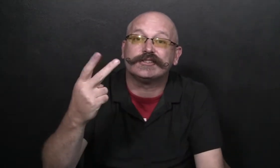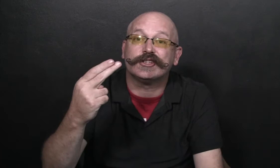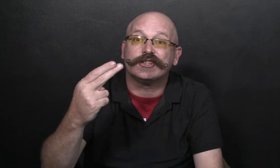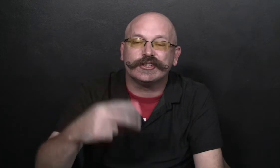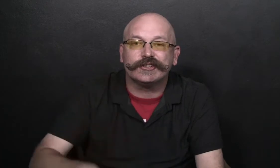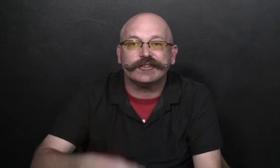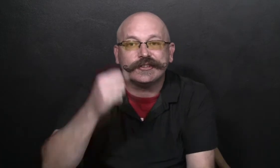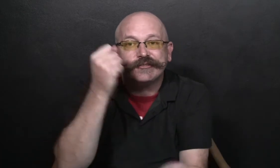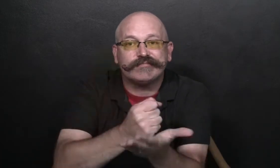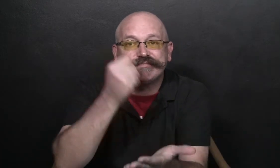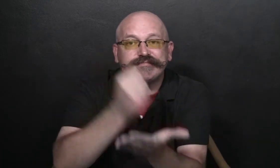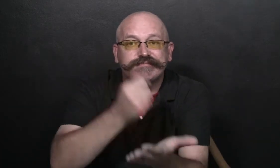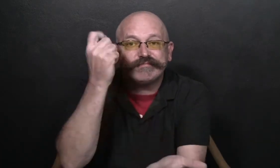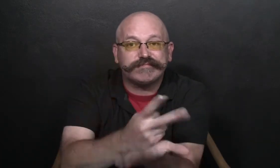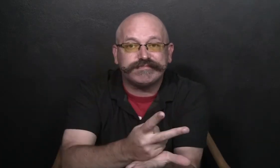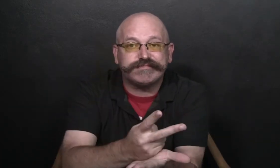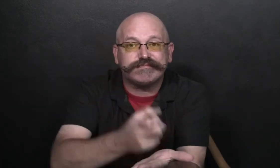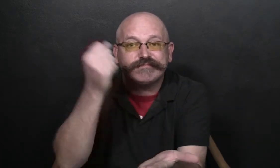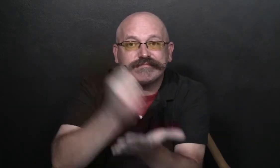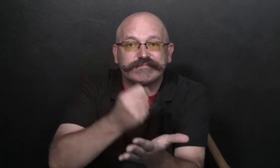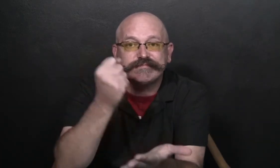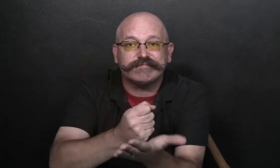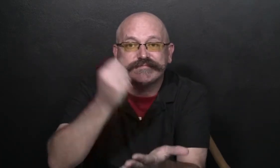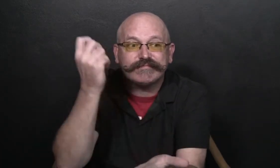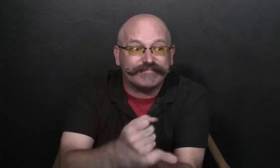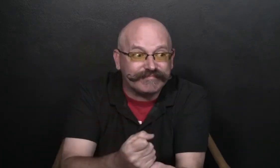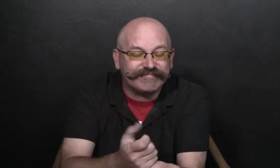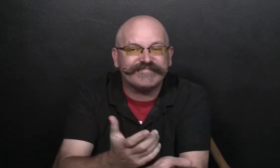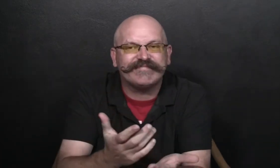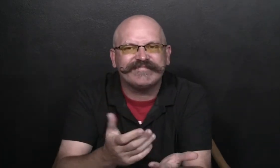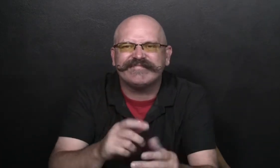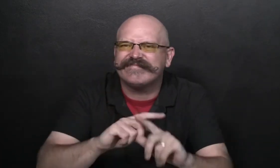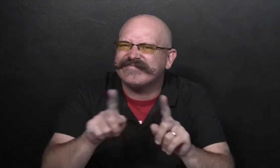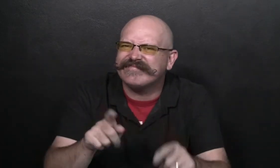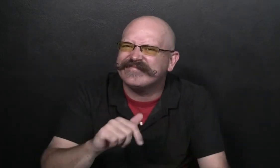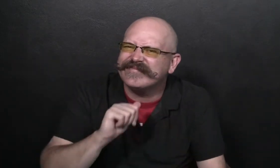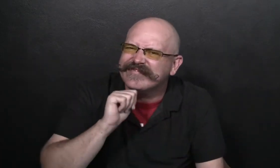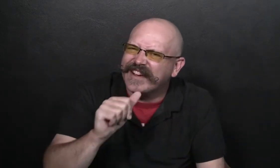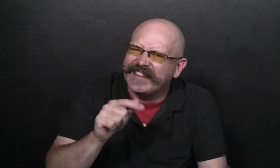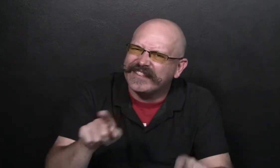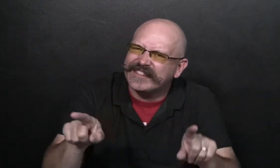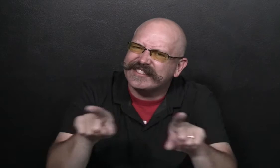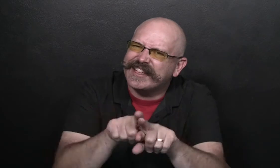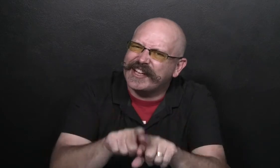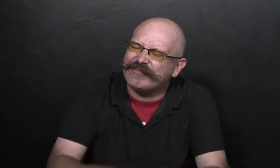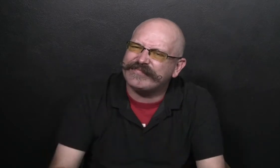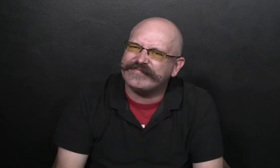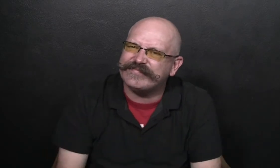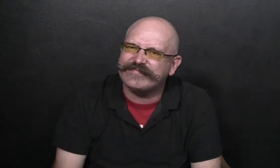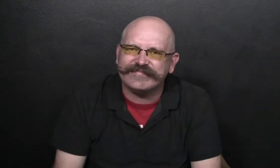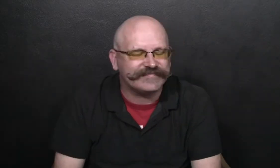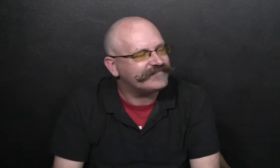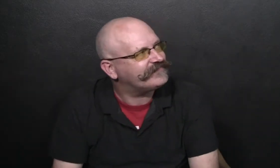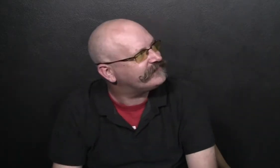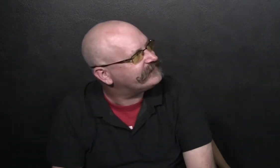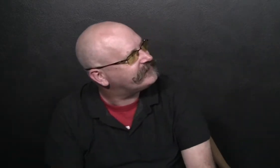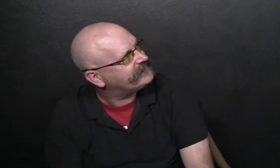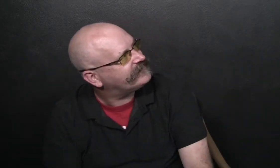from their doors, but it wasn't the same. They missed each